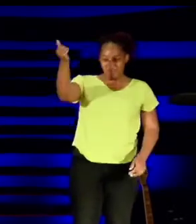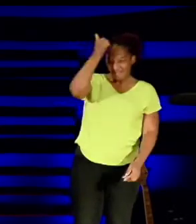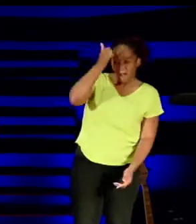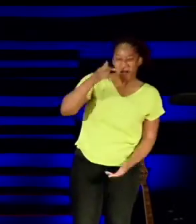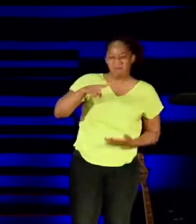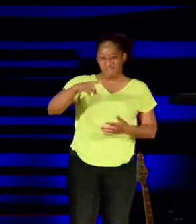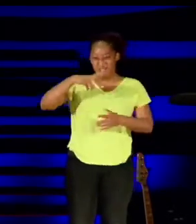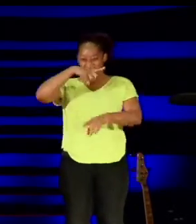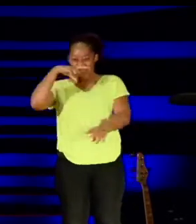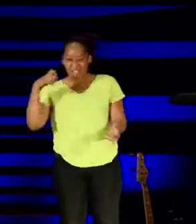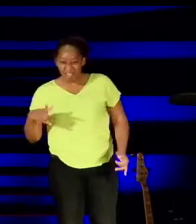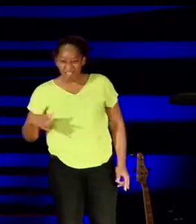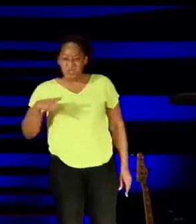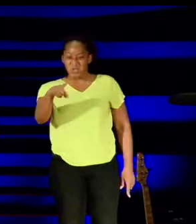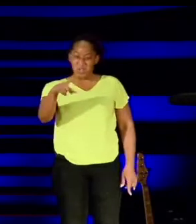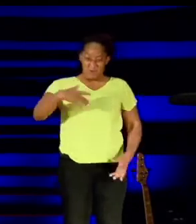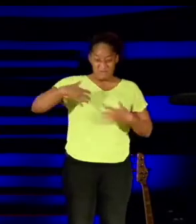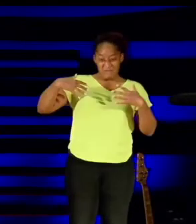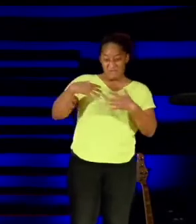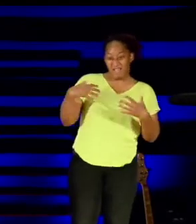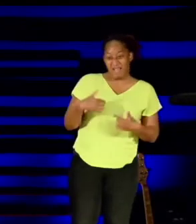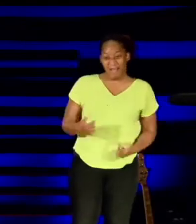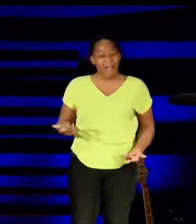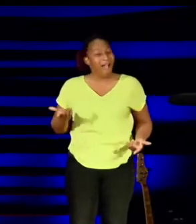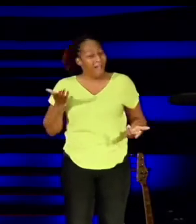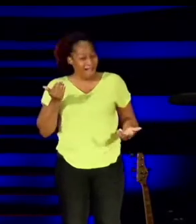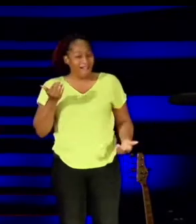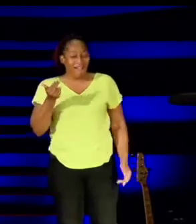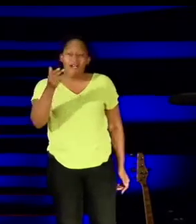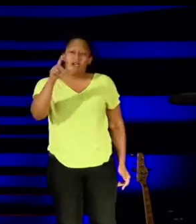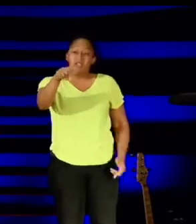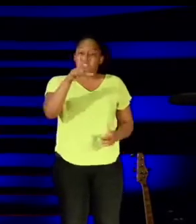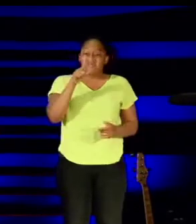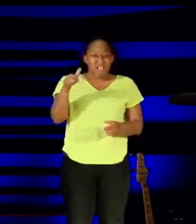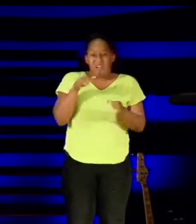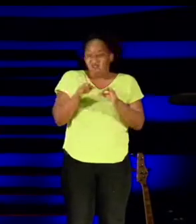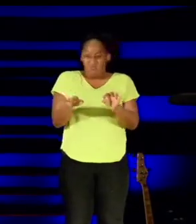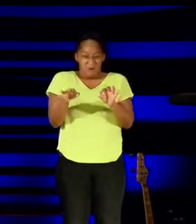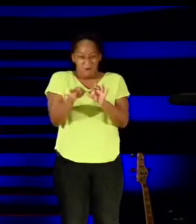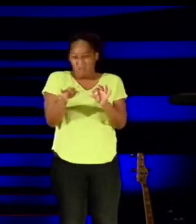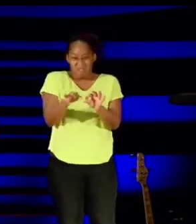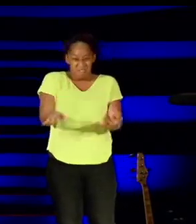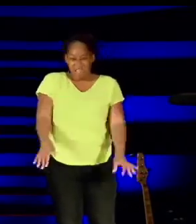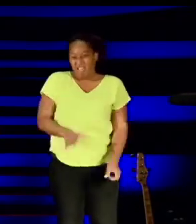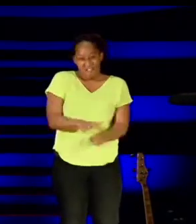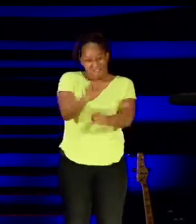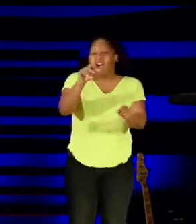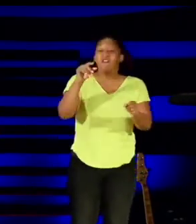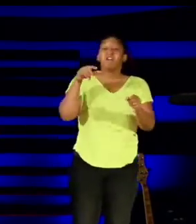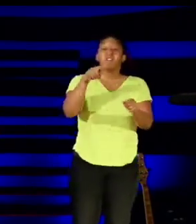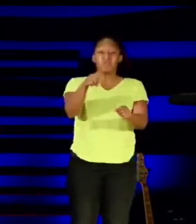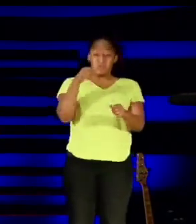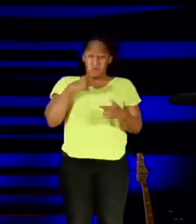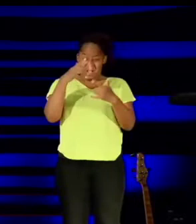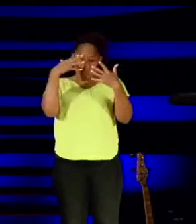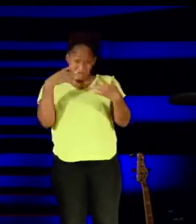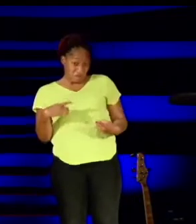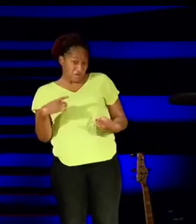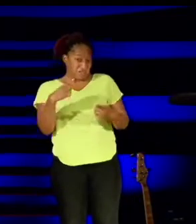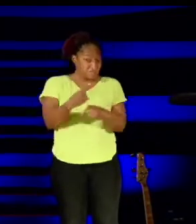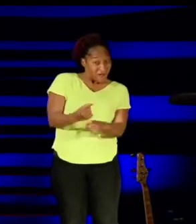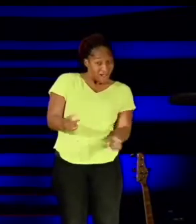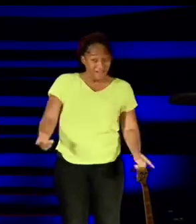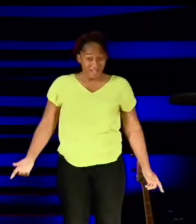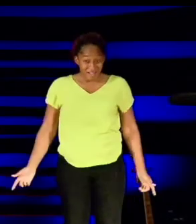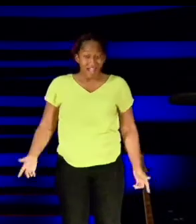call you ugly. He'll call you fearful. He'll call you unworthy. He'll call you depressed. And if your spirit isn't all the way